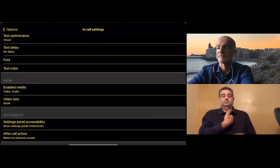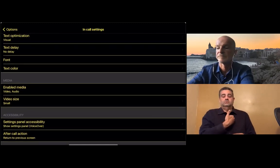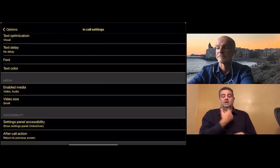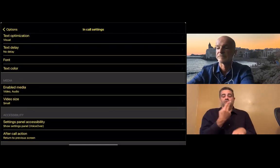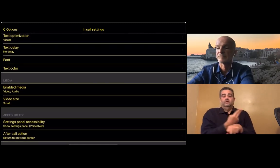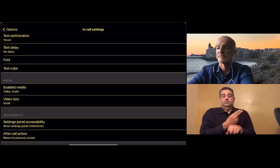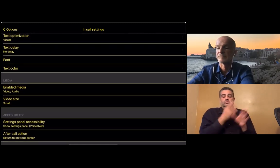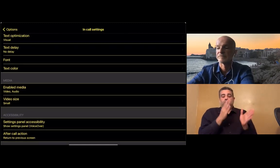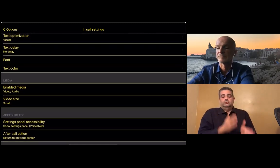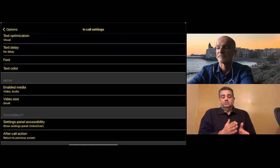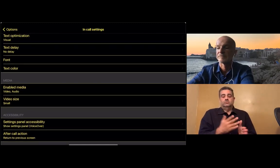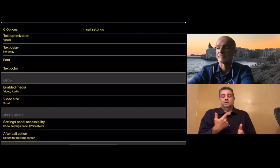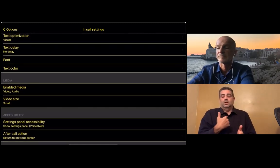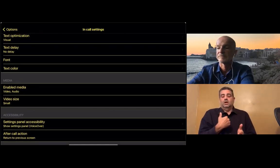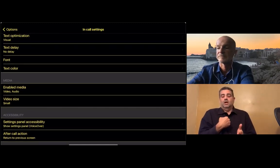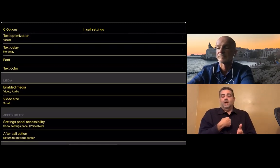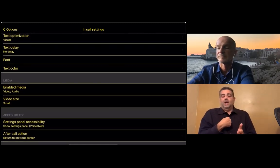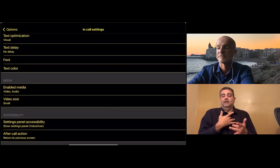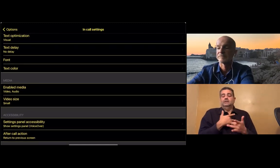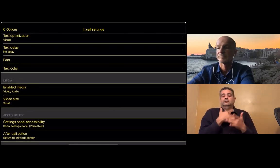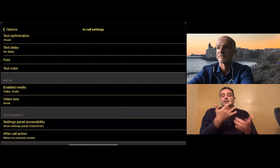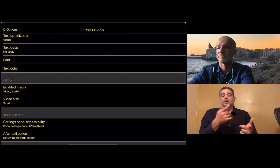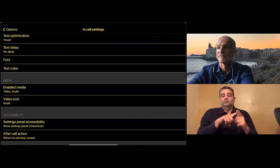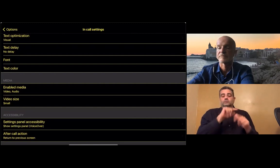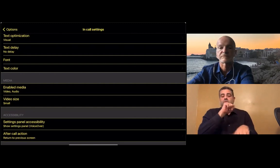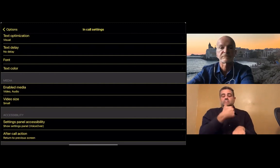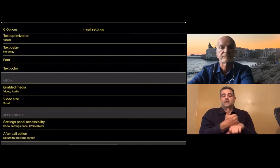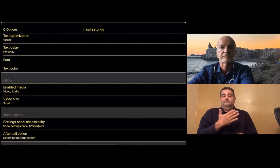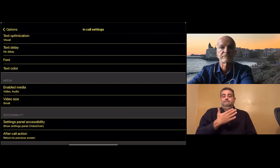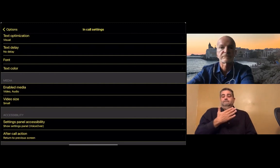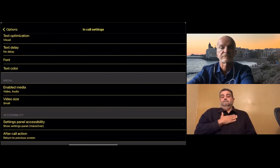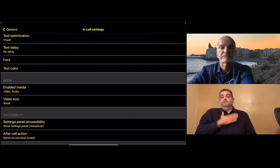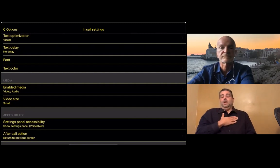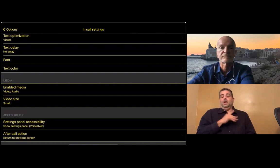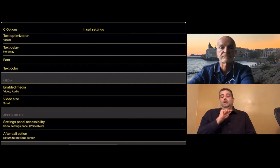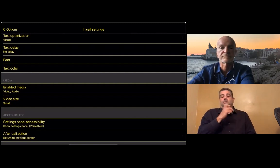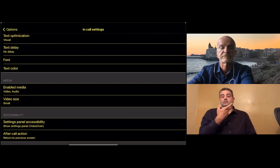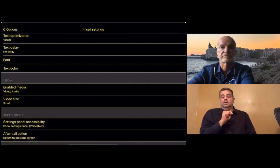So just a small tidbit for you, as a consumer myself.